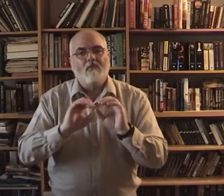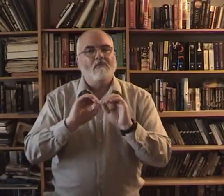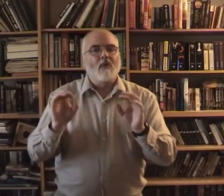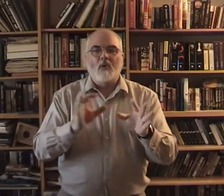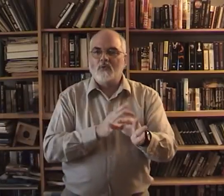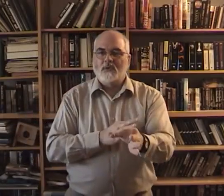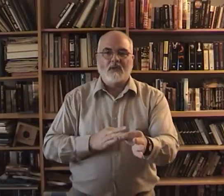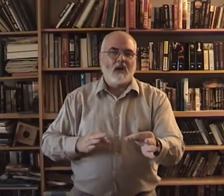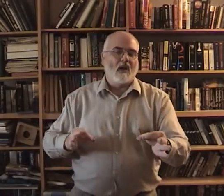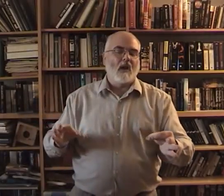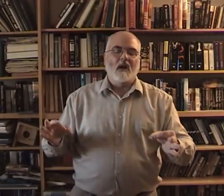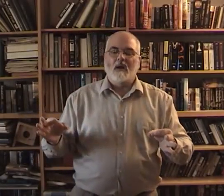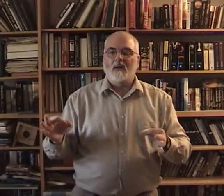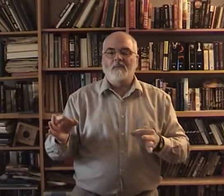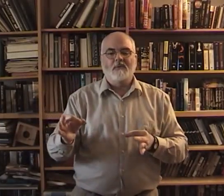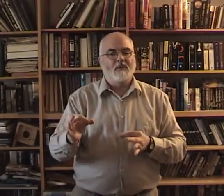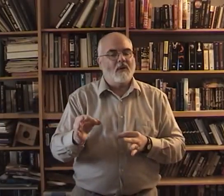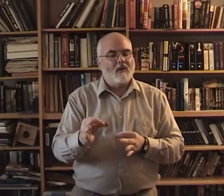no substitute